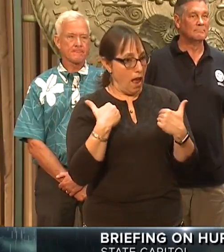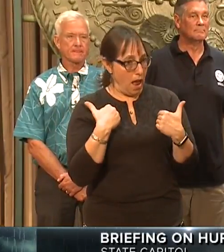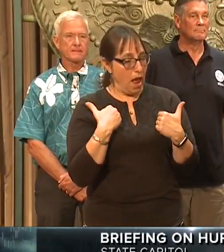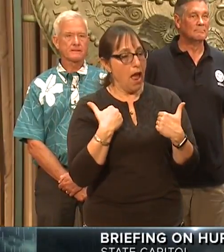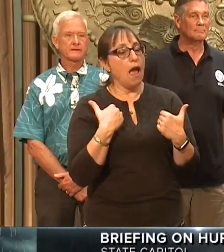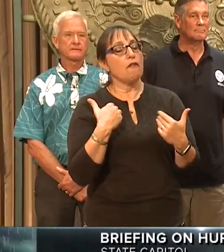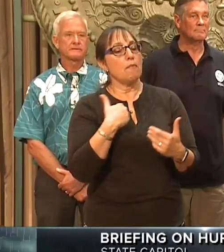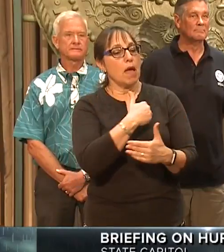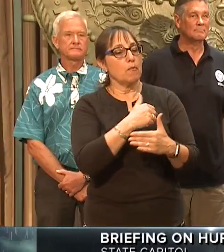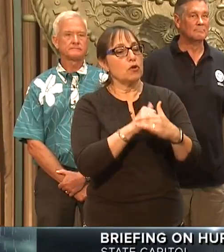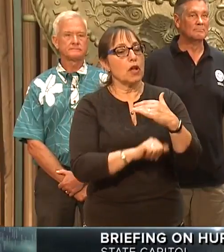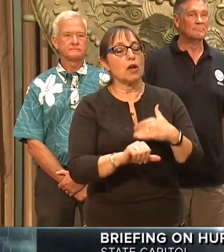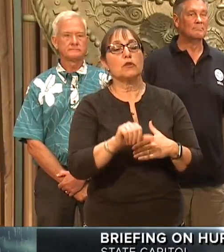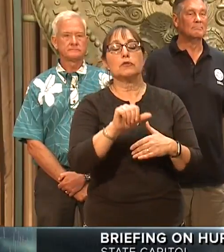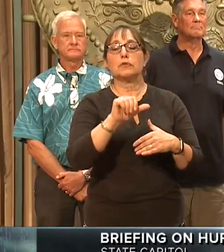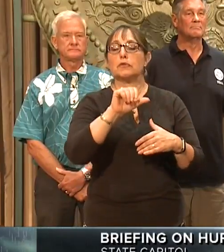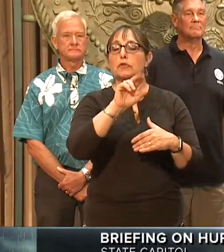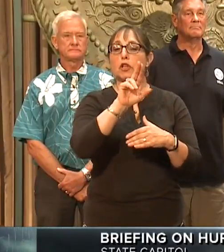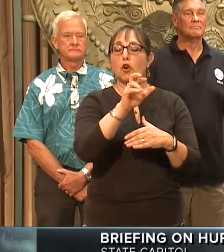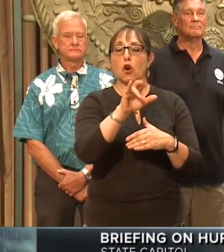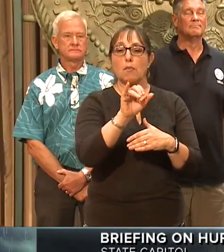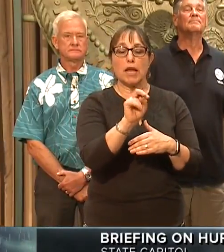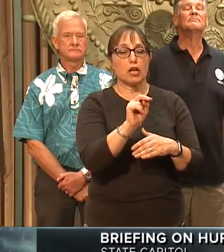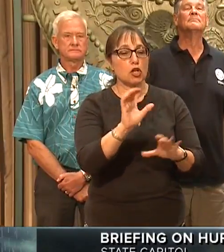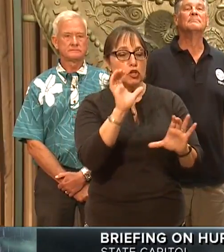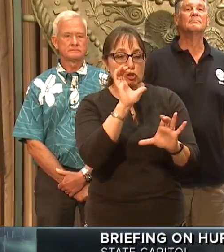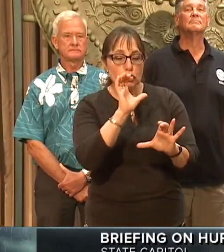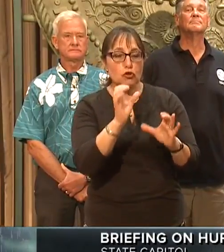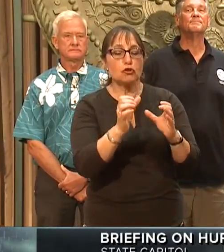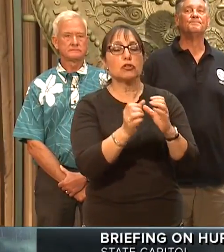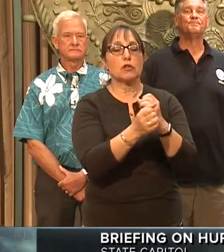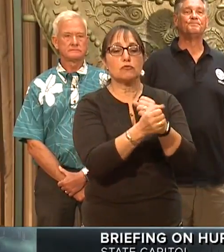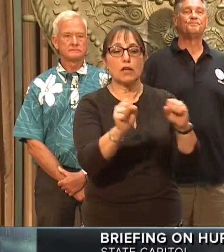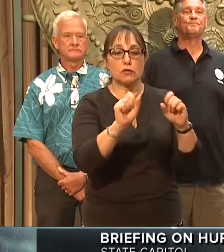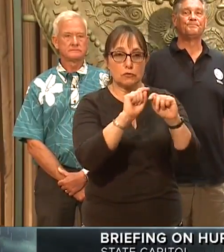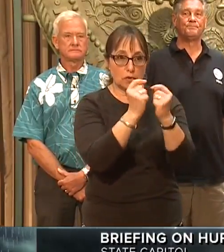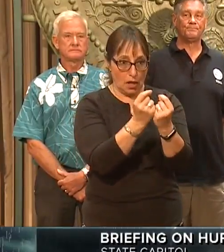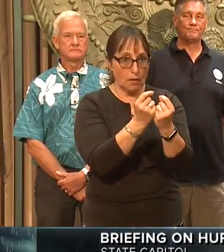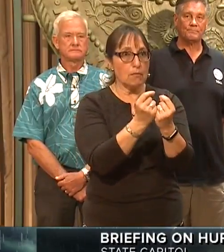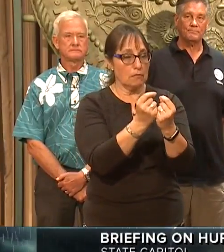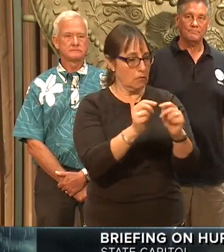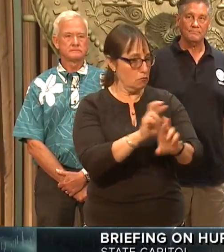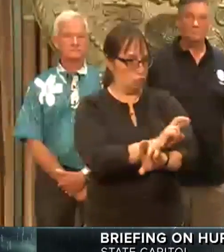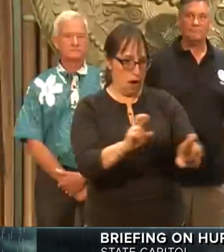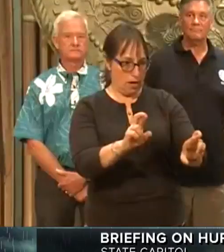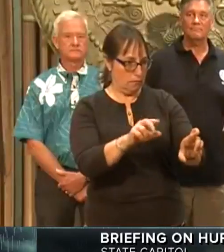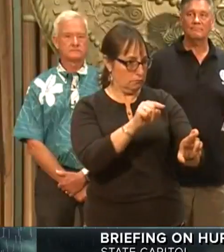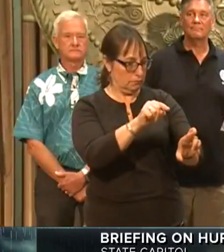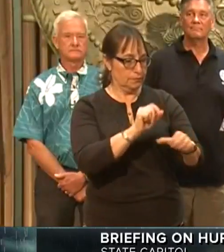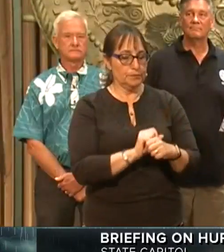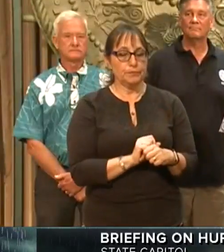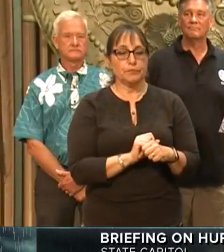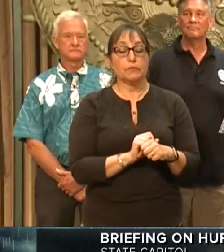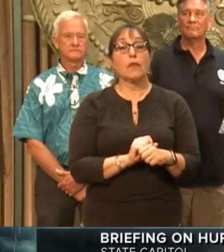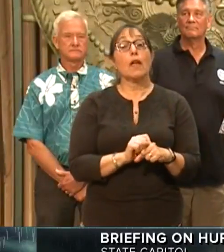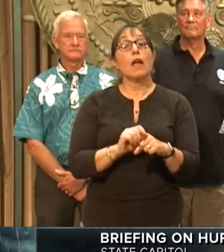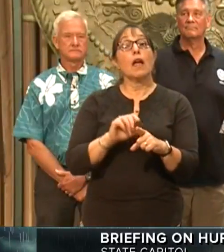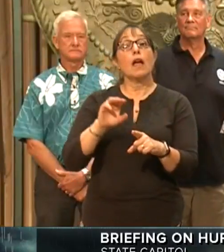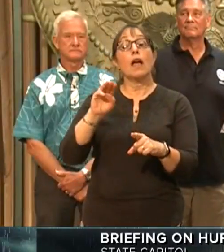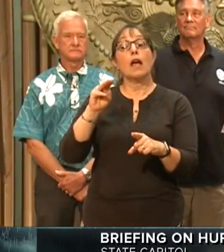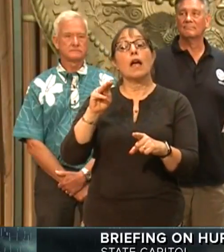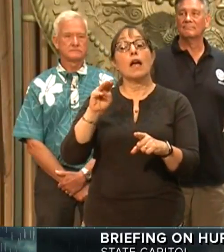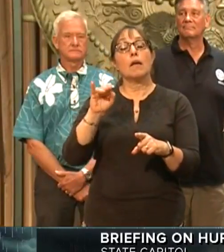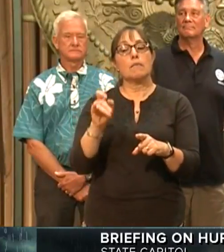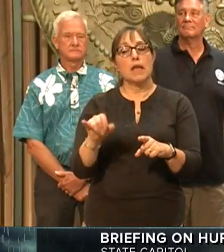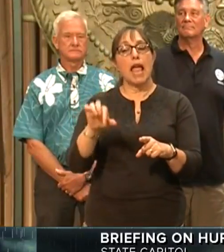Urban Search and Rescue Team that are on Maui Island, and they are prepared to assist us in the event that we need them. Also, the mayor has